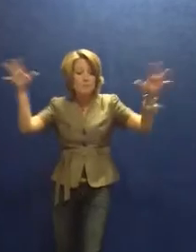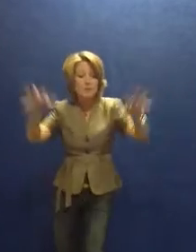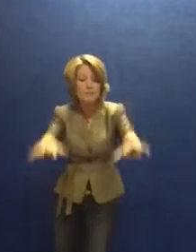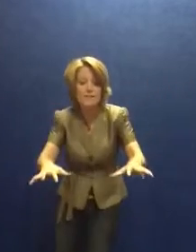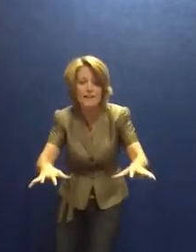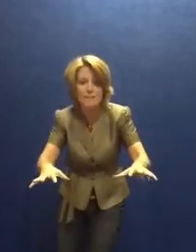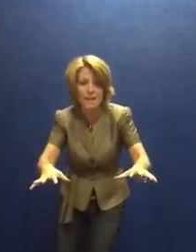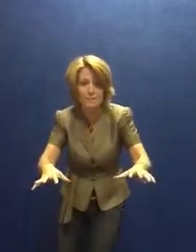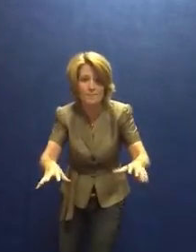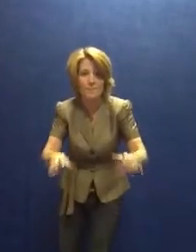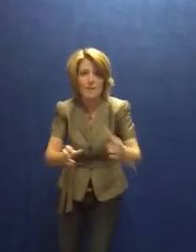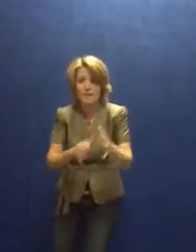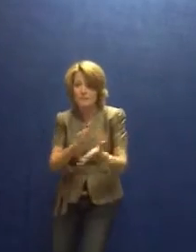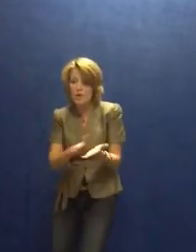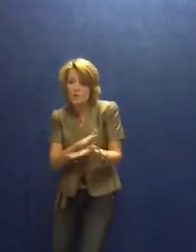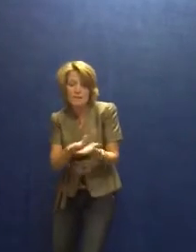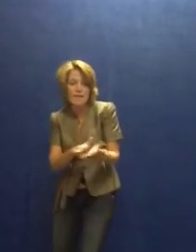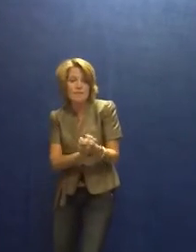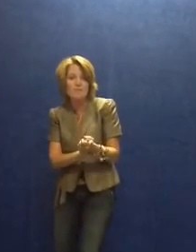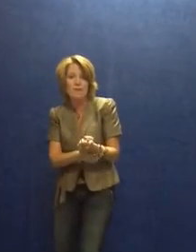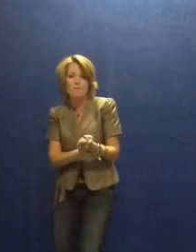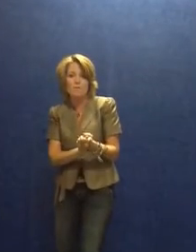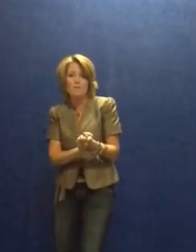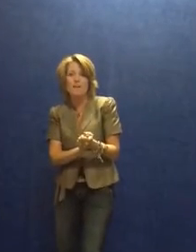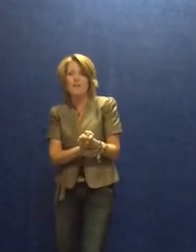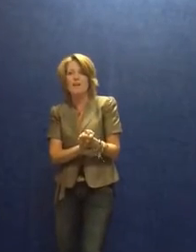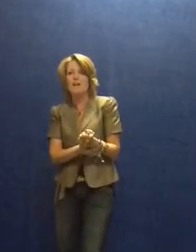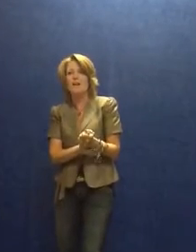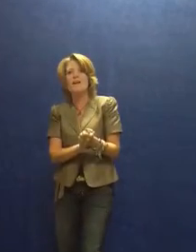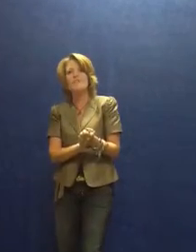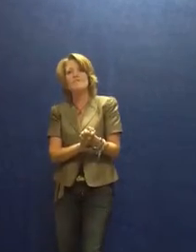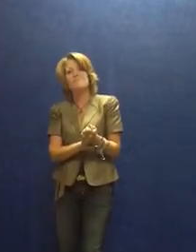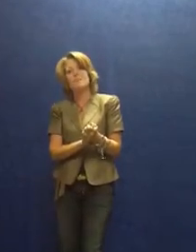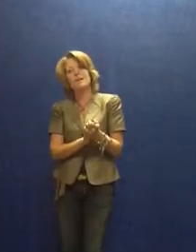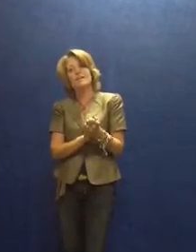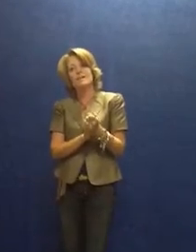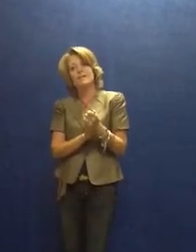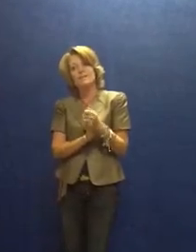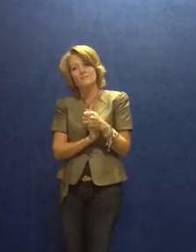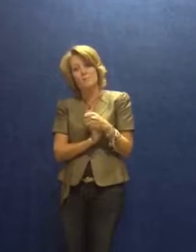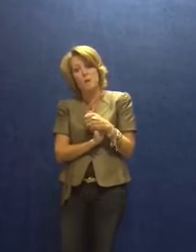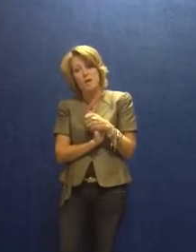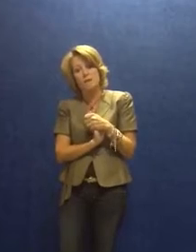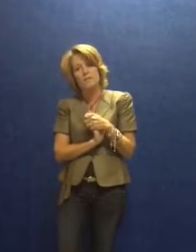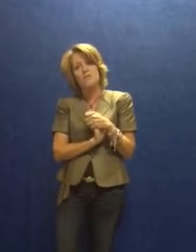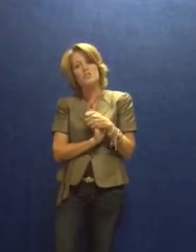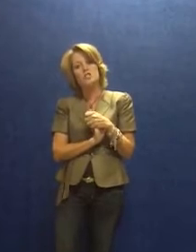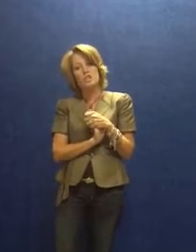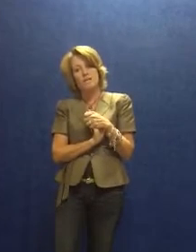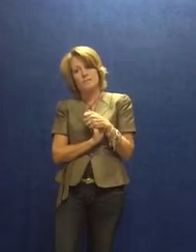player sat down, and they started making the dough. Well, every player except for one, Jason.